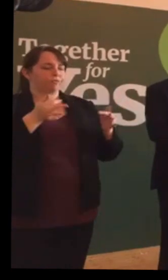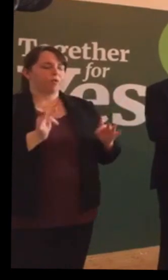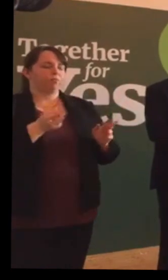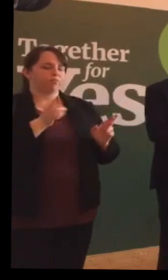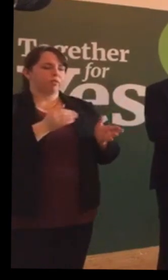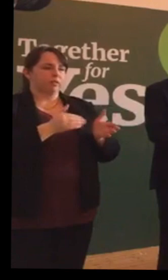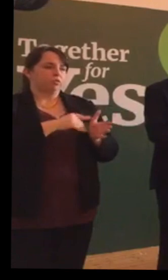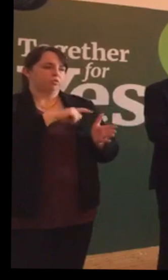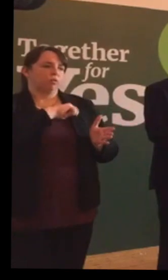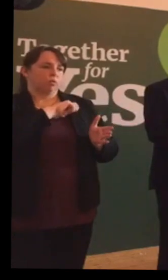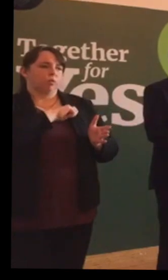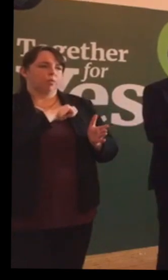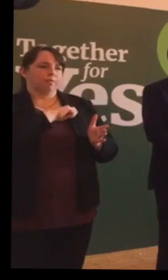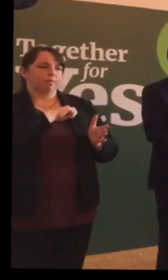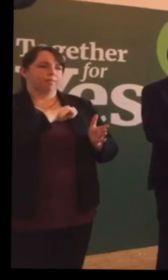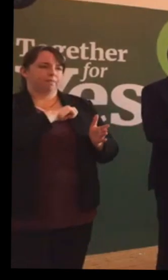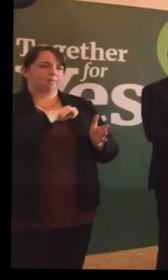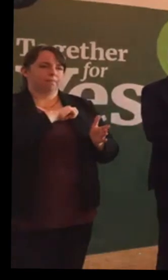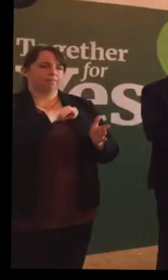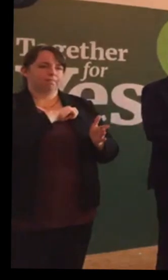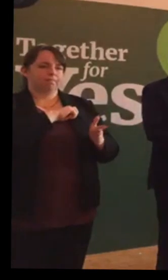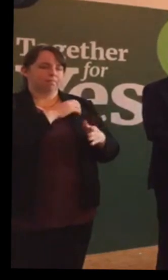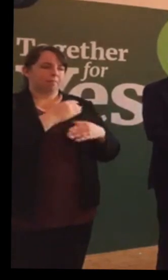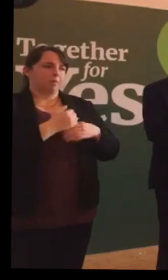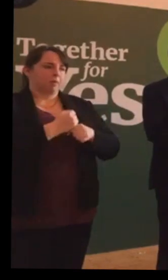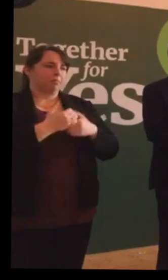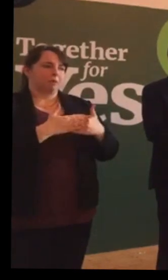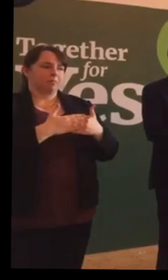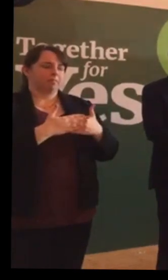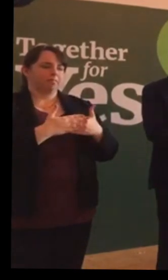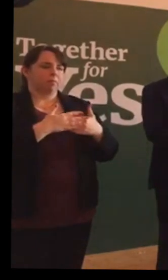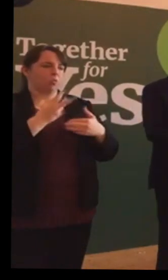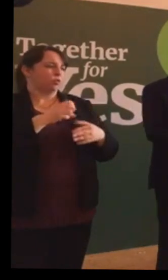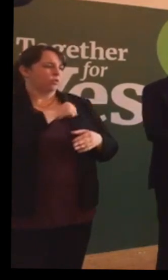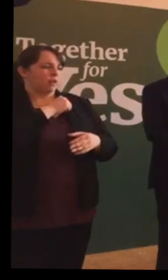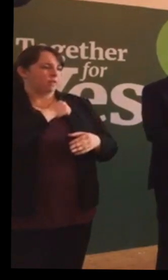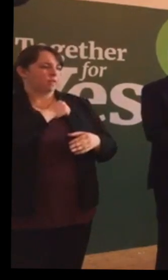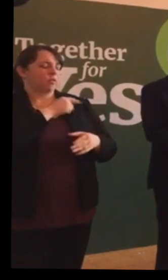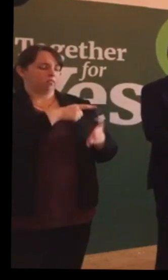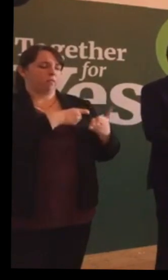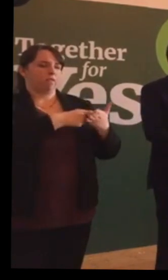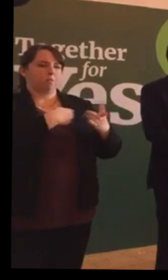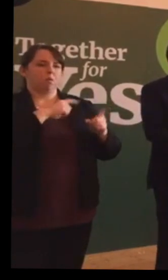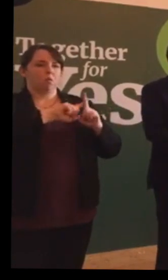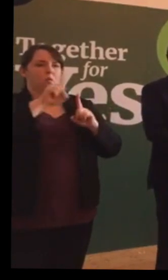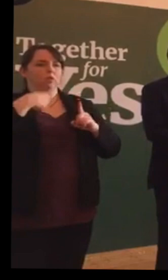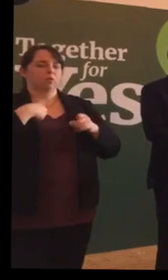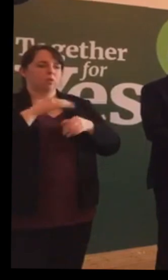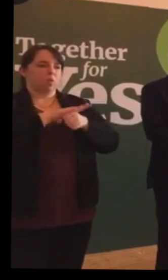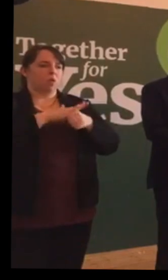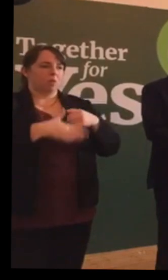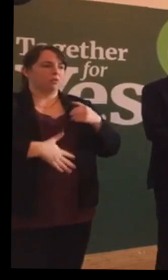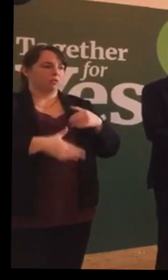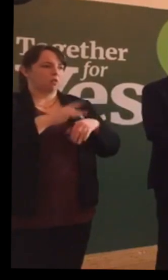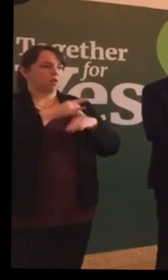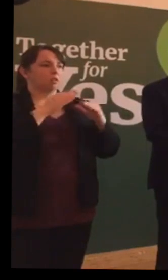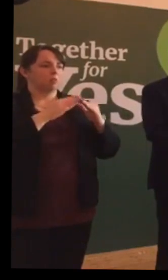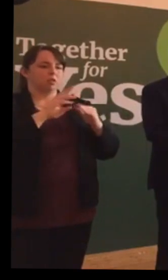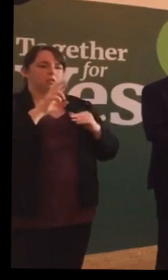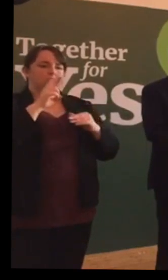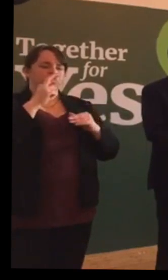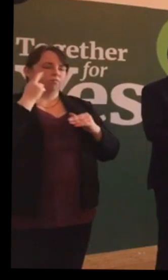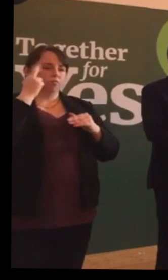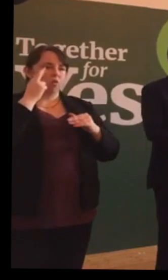us again. And they referred us to the local maternity hospital, Royal Victoria, who again confirmed the diagnosis.